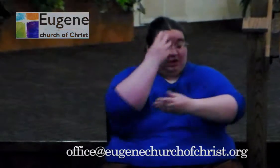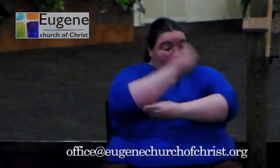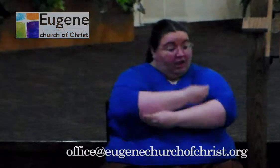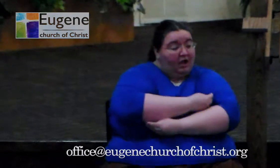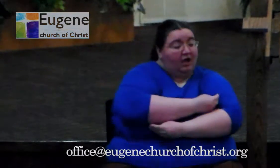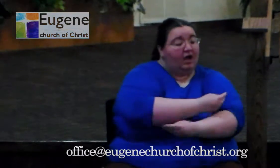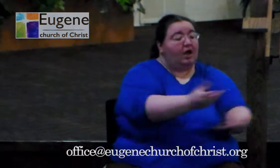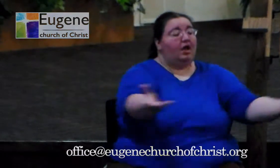off.